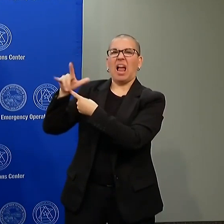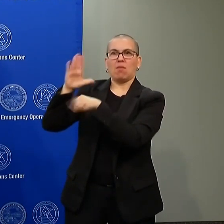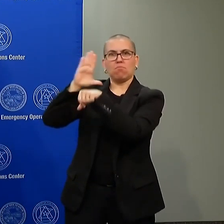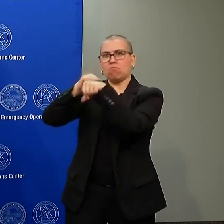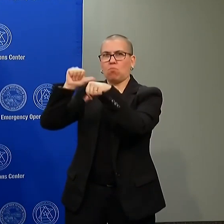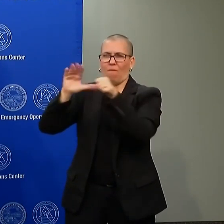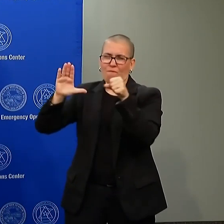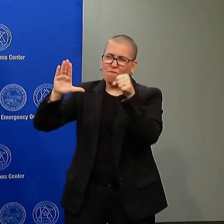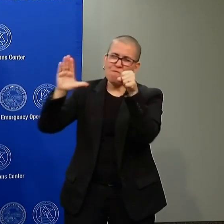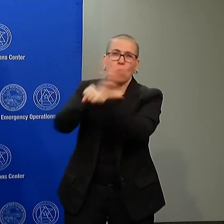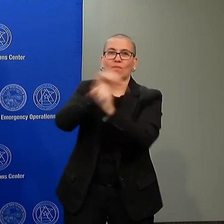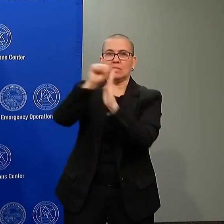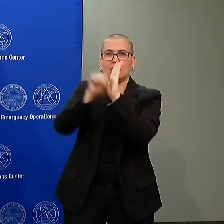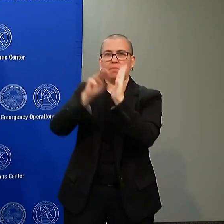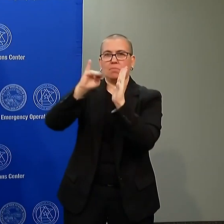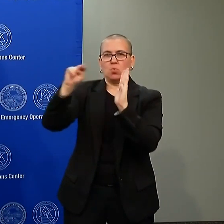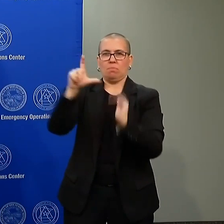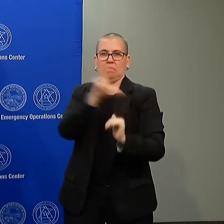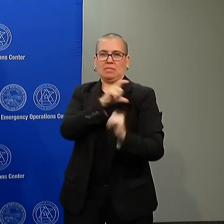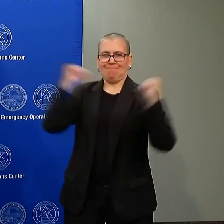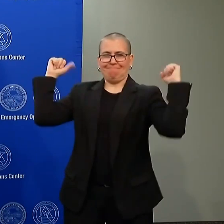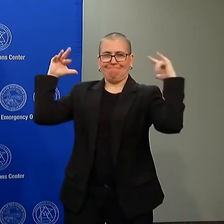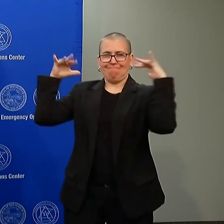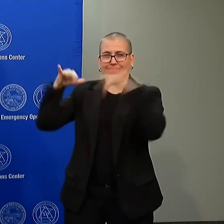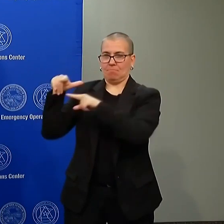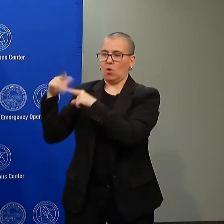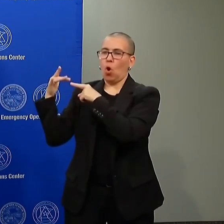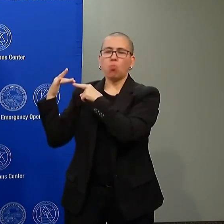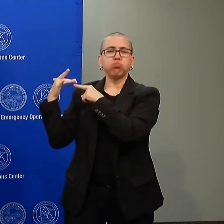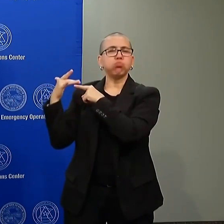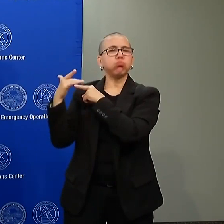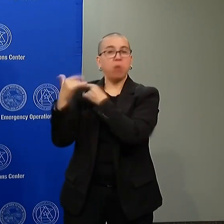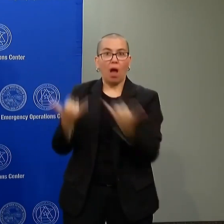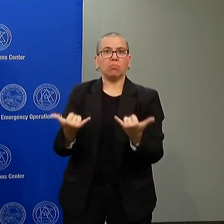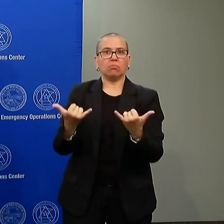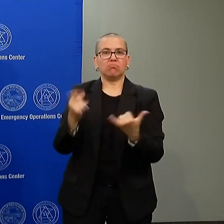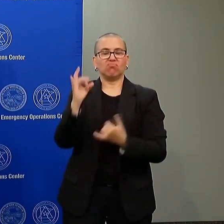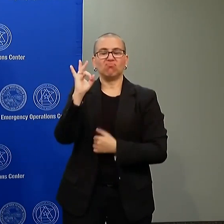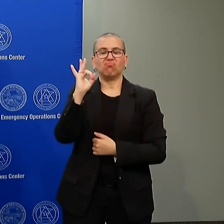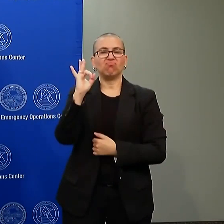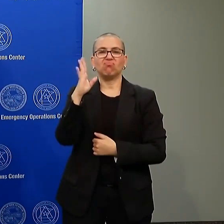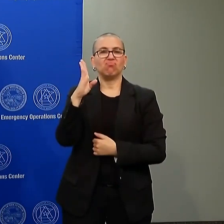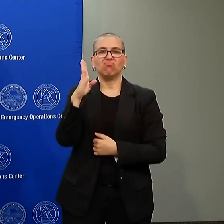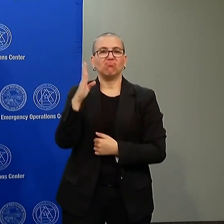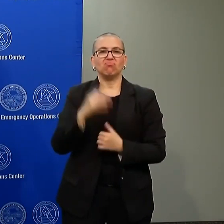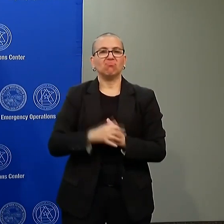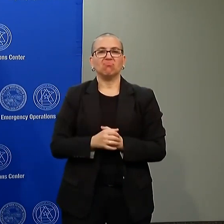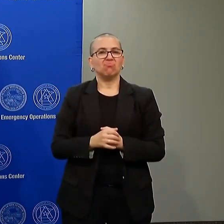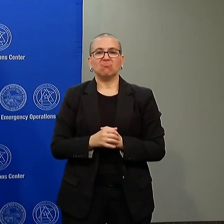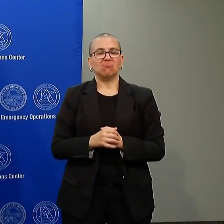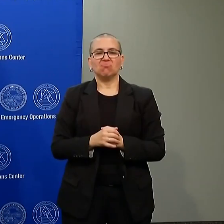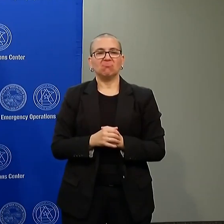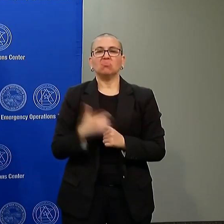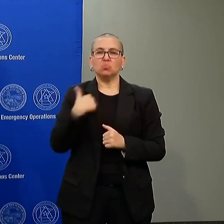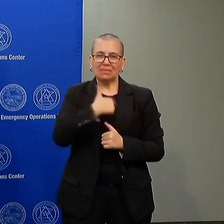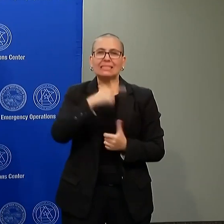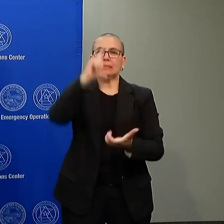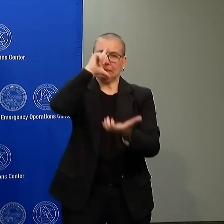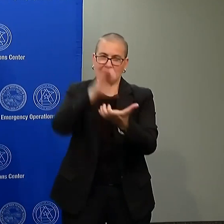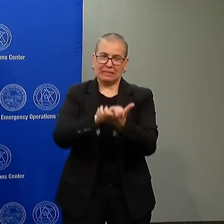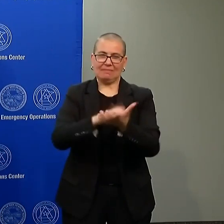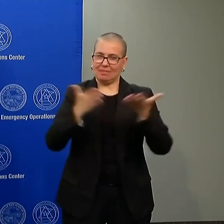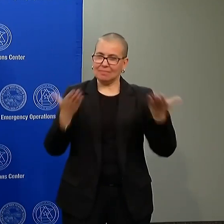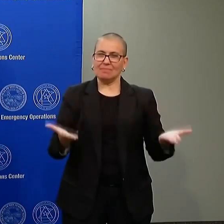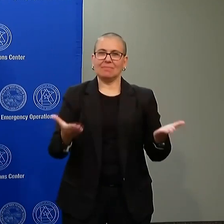to do whatever we can to get back to what we believe in as an organization and as the Minnesota State Patrol